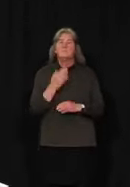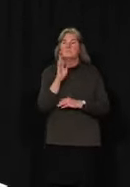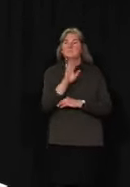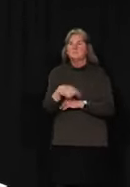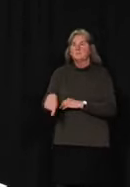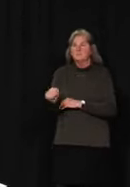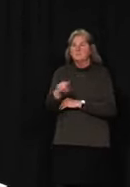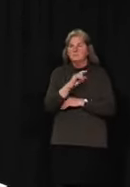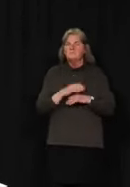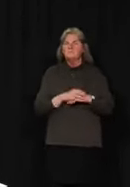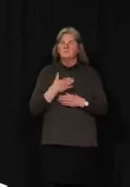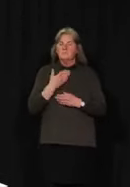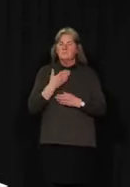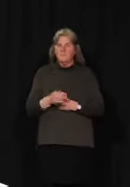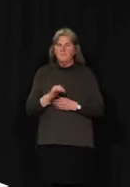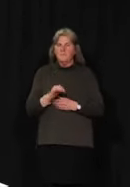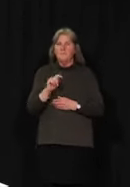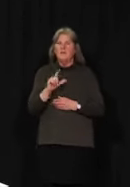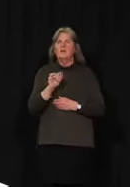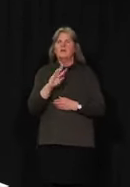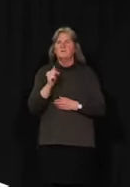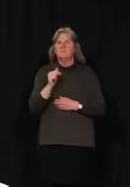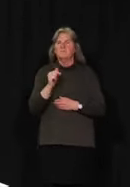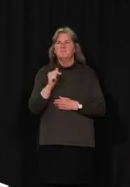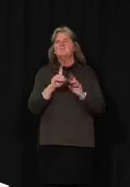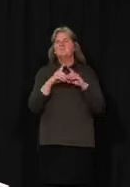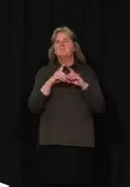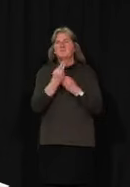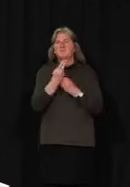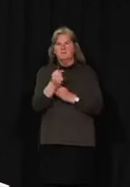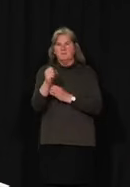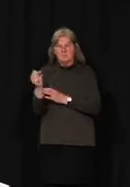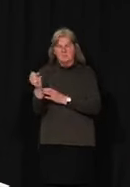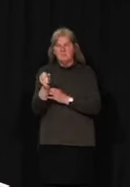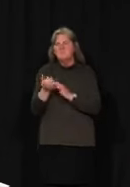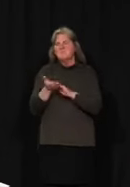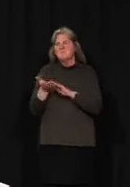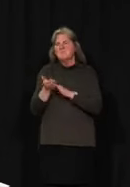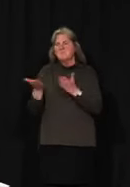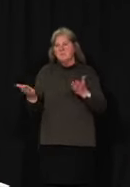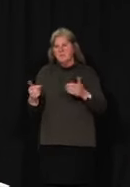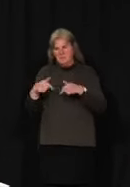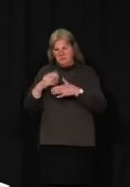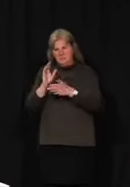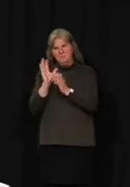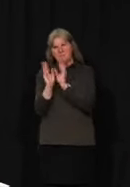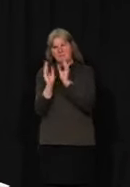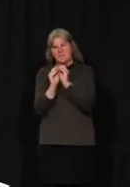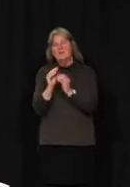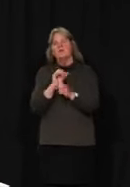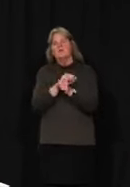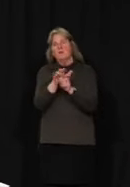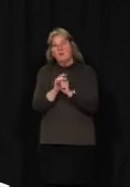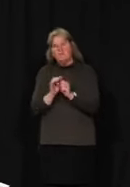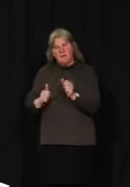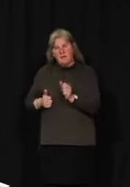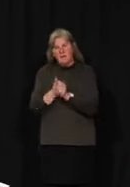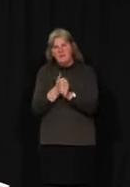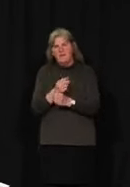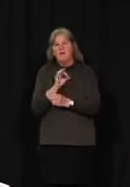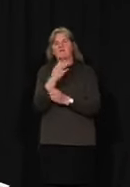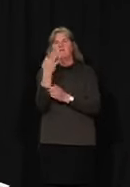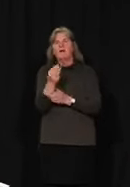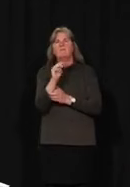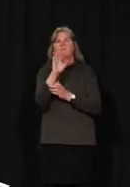Good afternoon. I'm Pat Living with the Department of Health and Social Services and moderator for the COVID-19 update for Friday, May 29th.